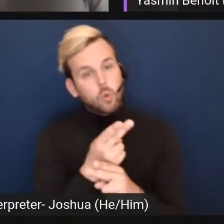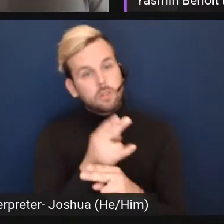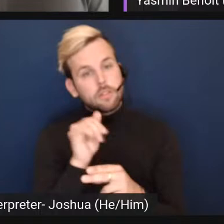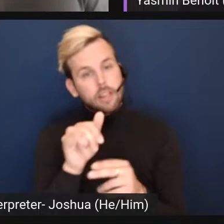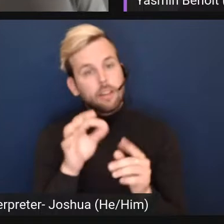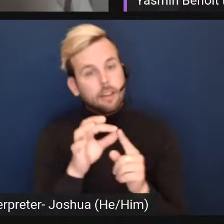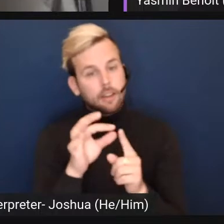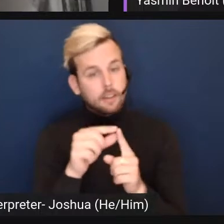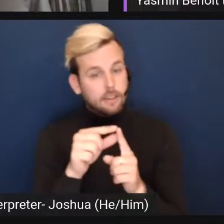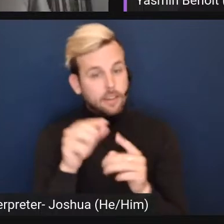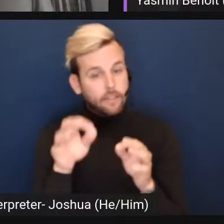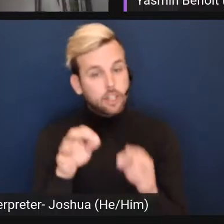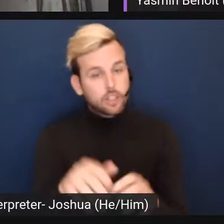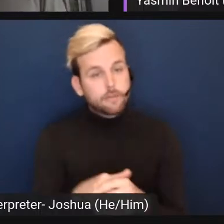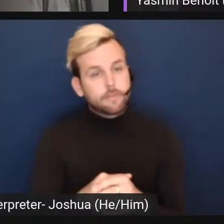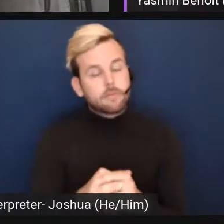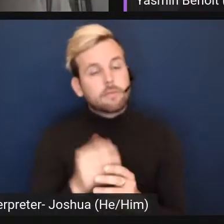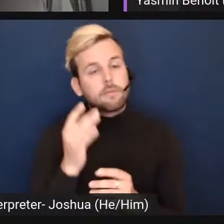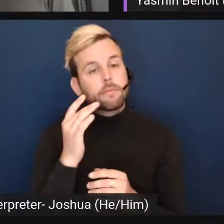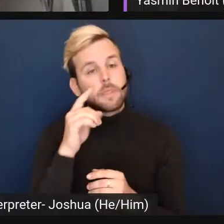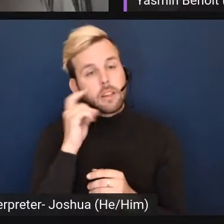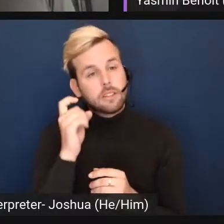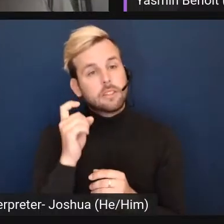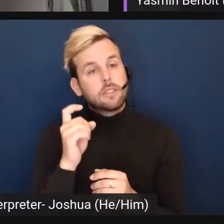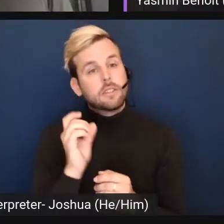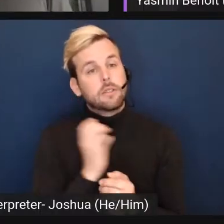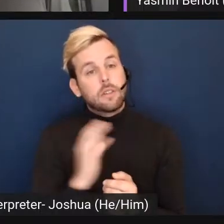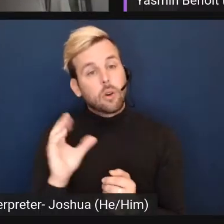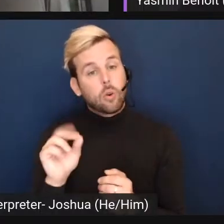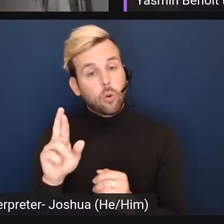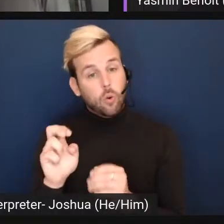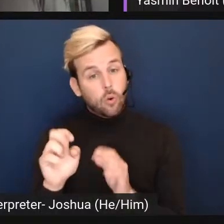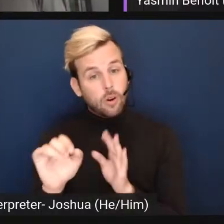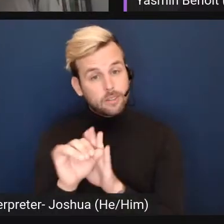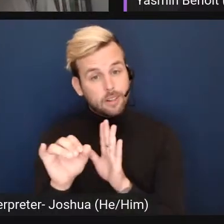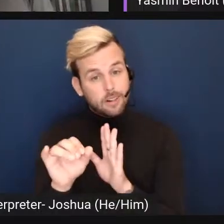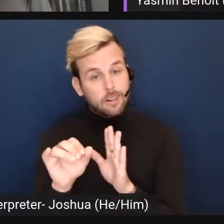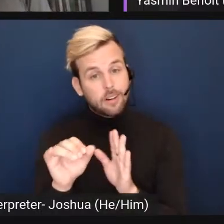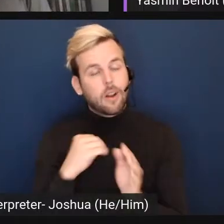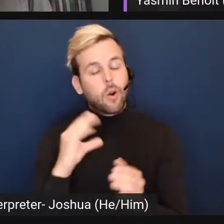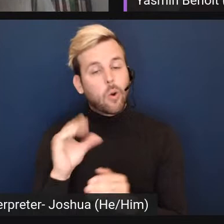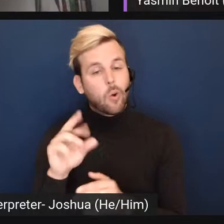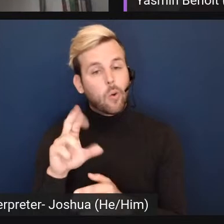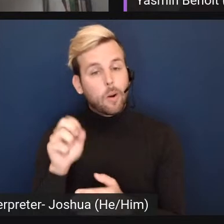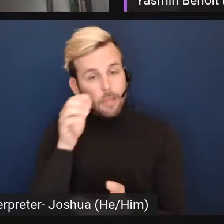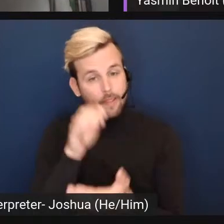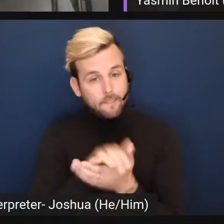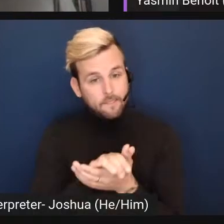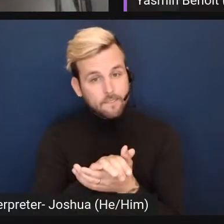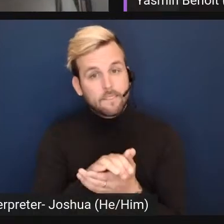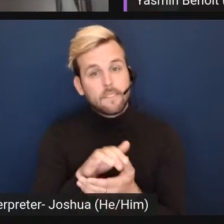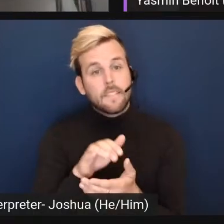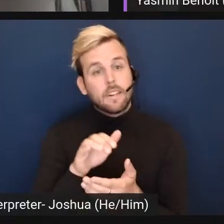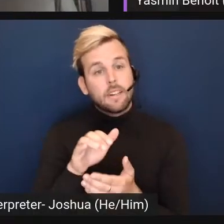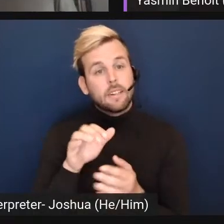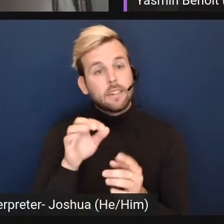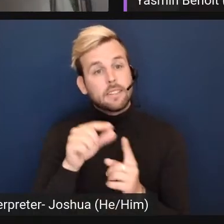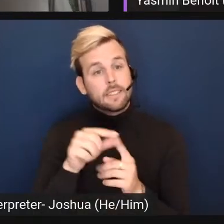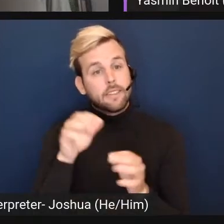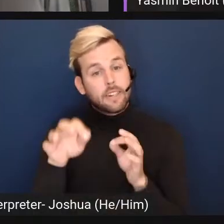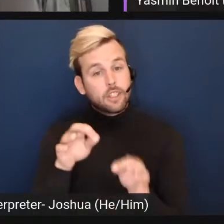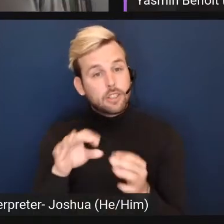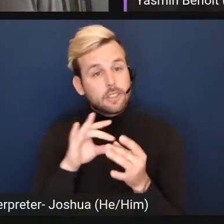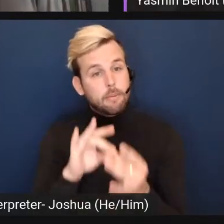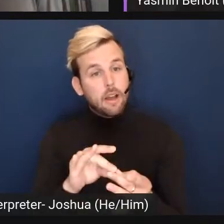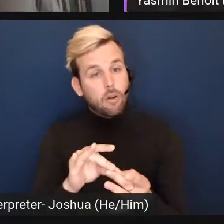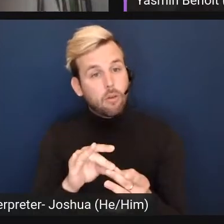that definition um because uh because our core identity is our core belief is that um definitions are about